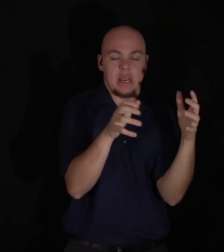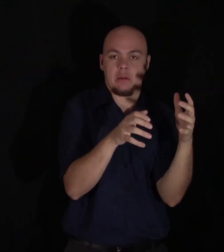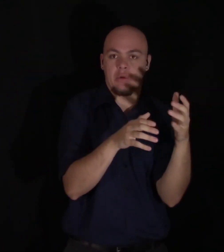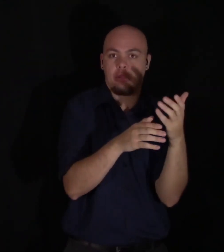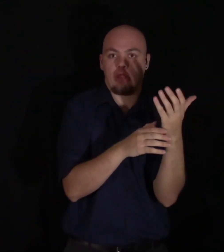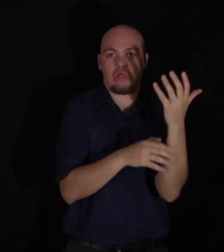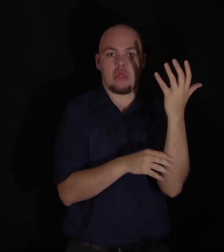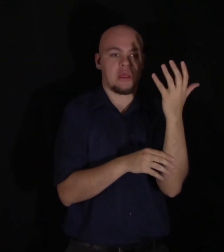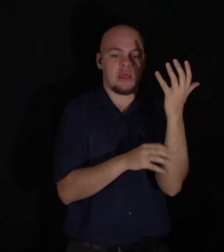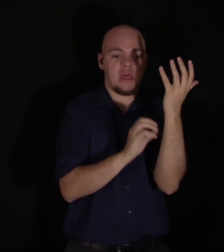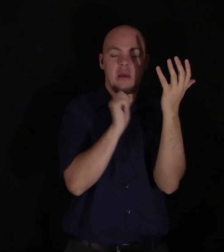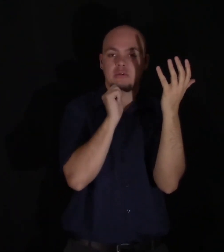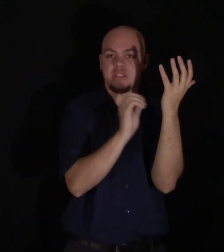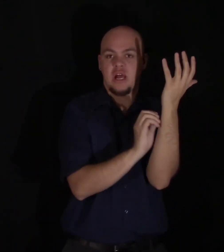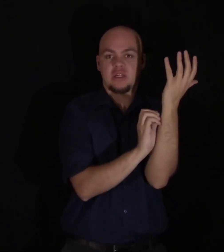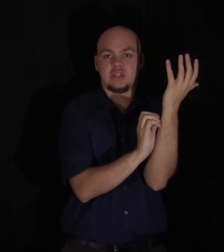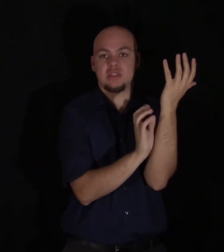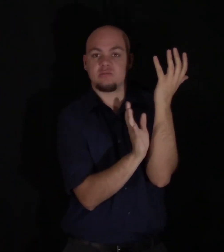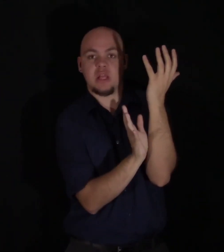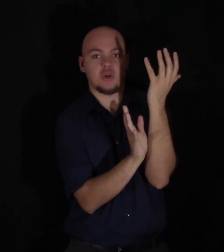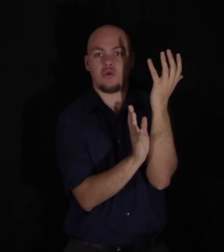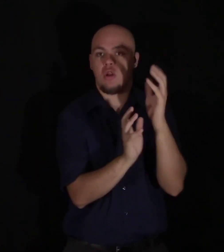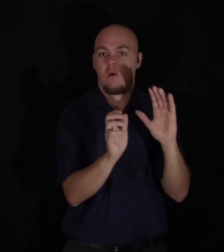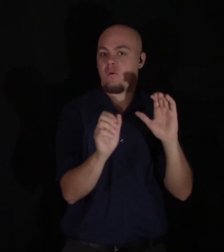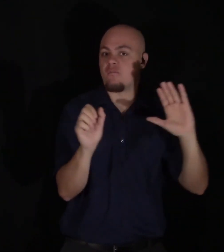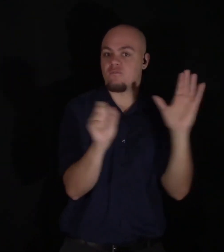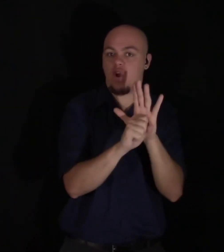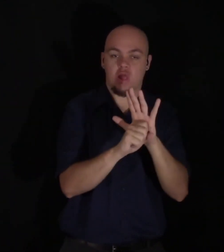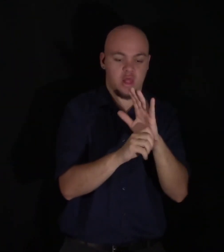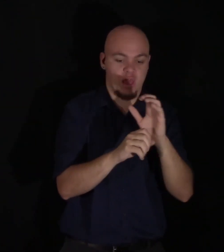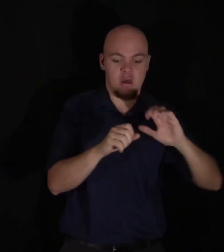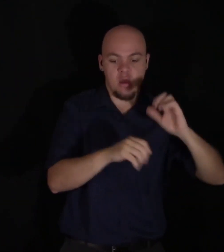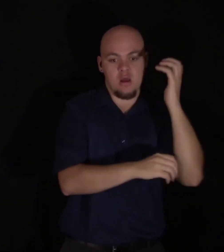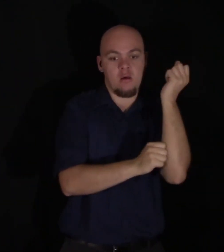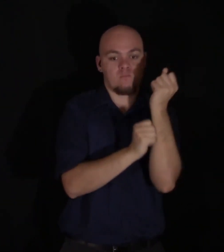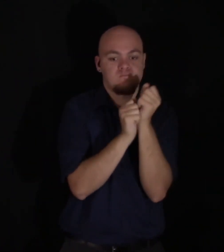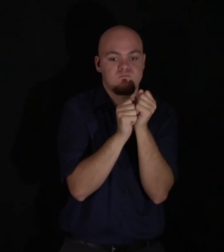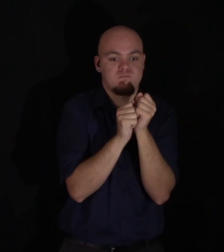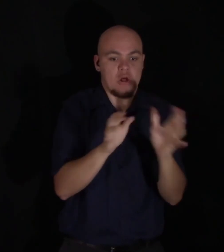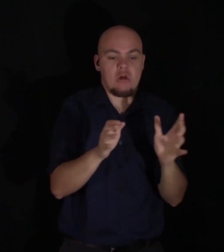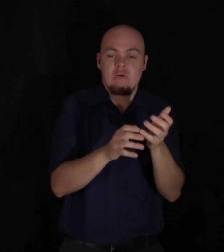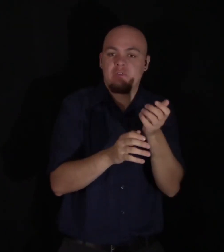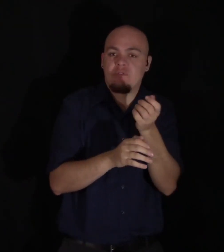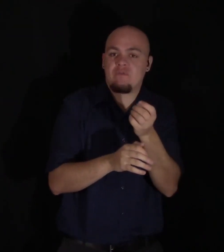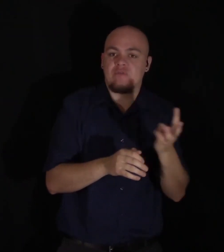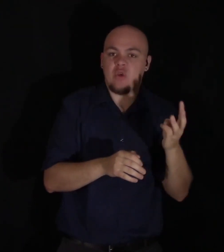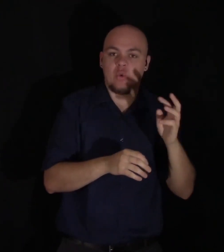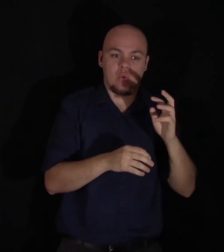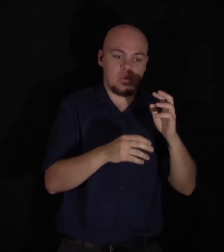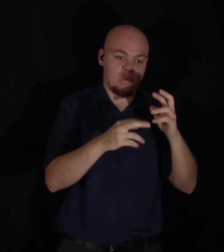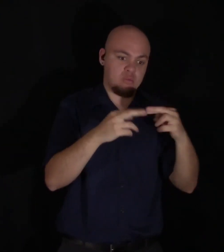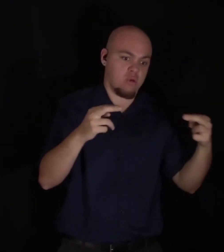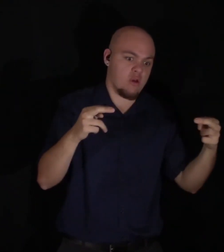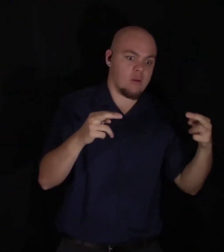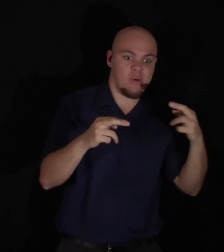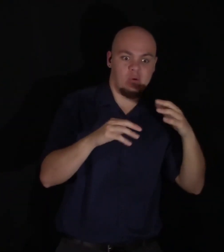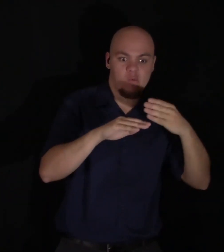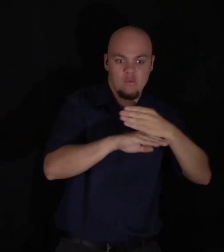splintered by the shock, but entirely reduced to thin ribbons of wood. I never beheld anything